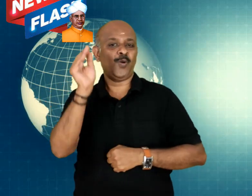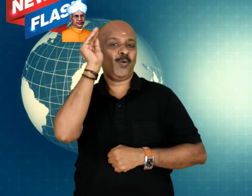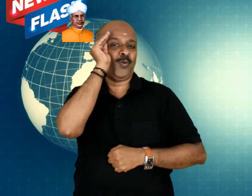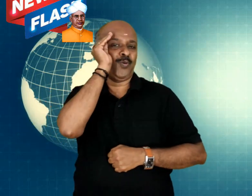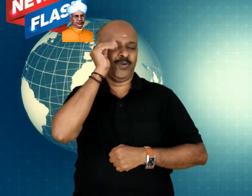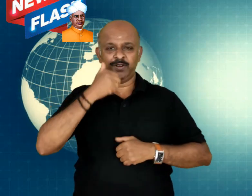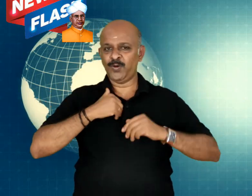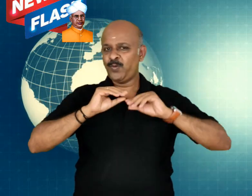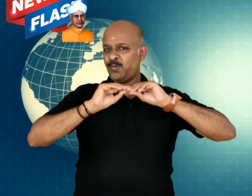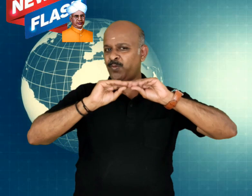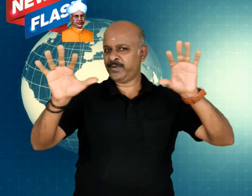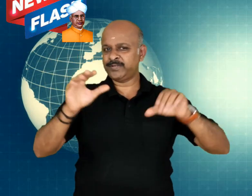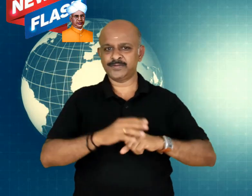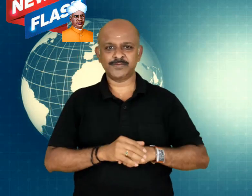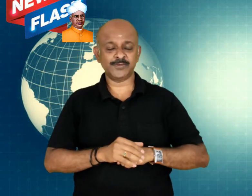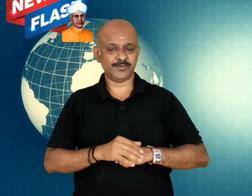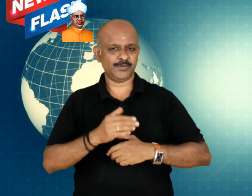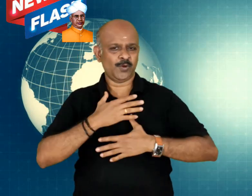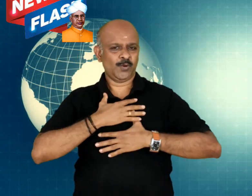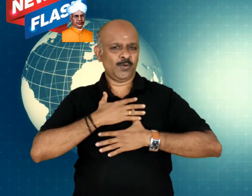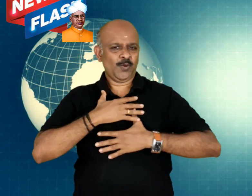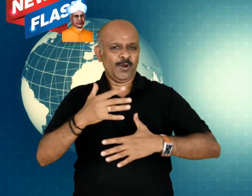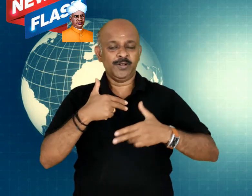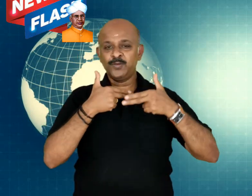This is in memory of Sarvepalli Radhakrishnan.